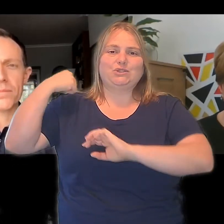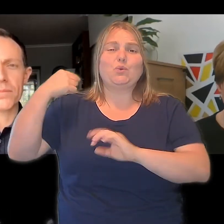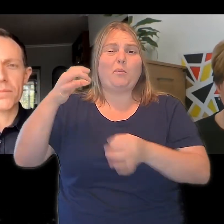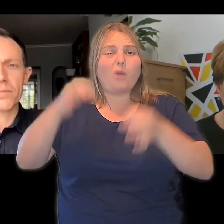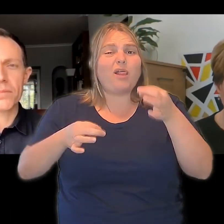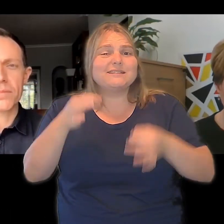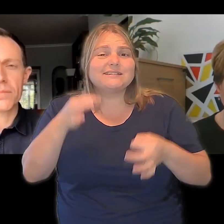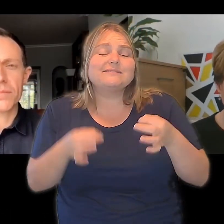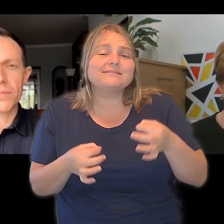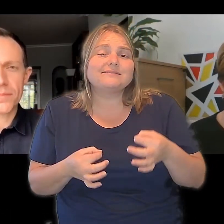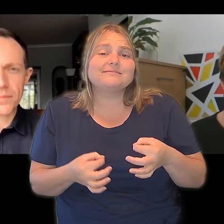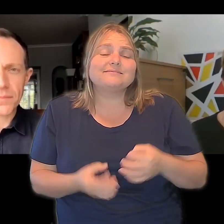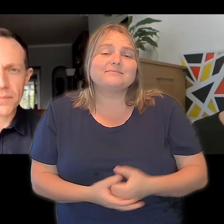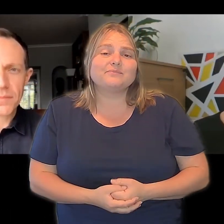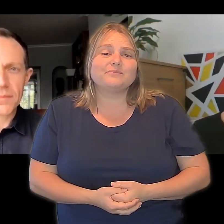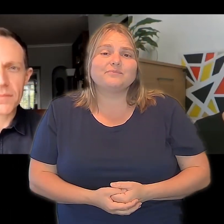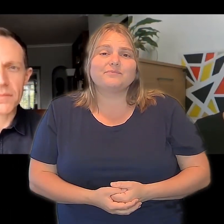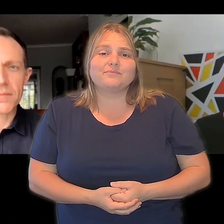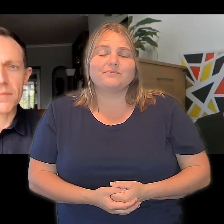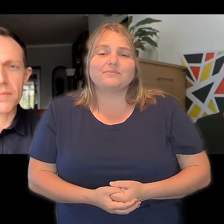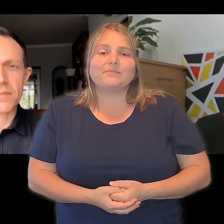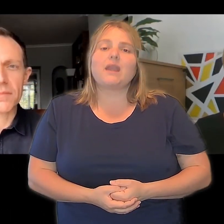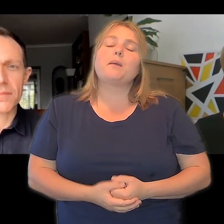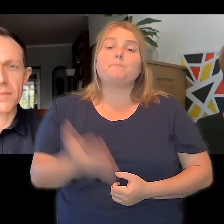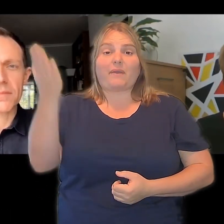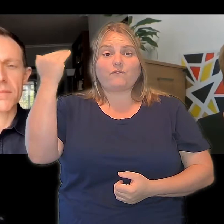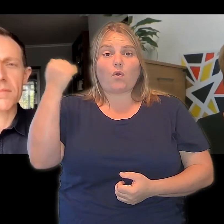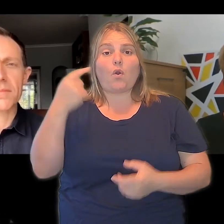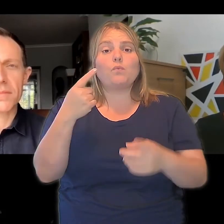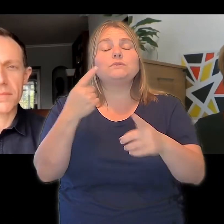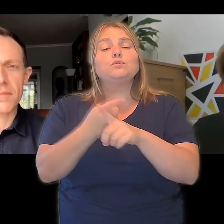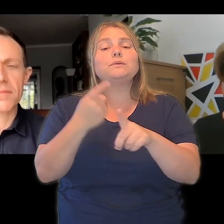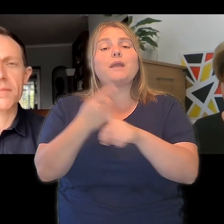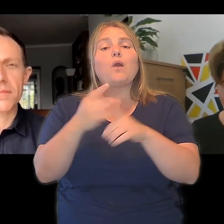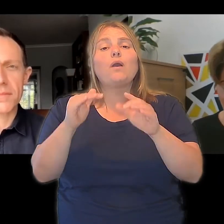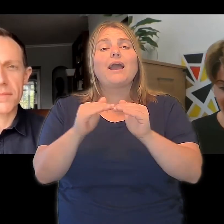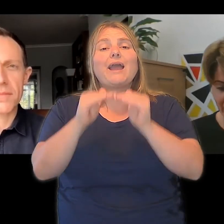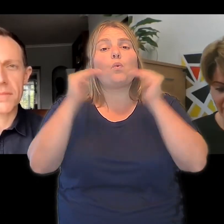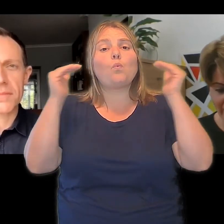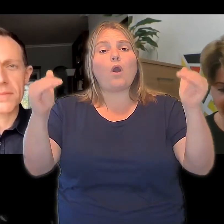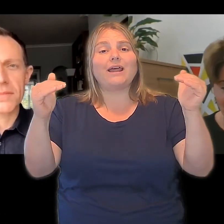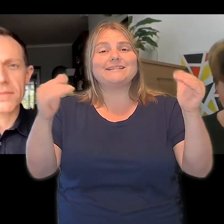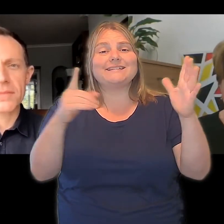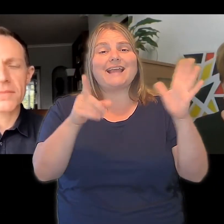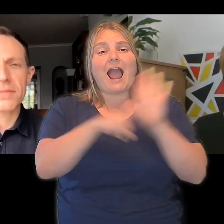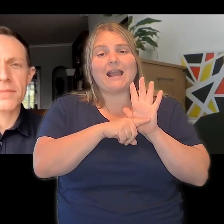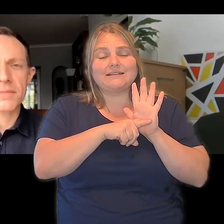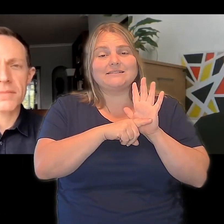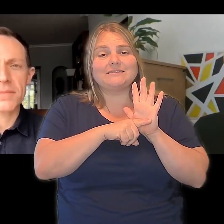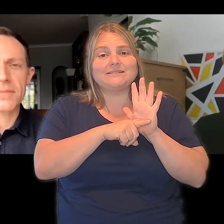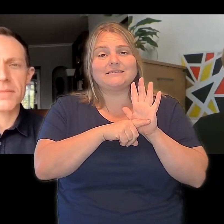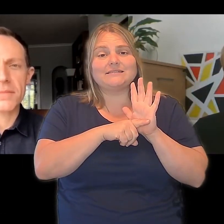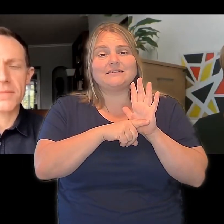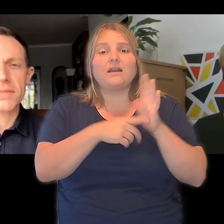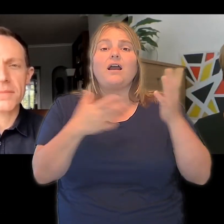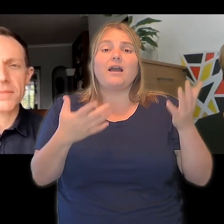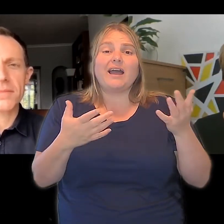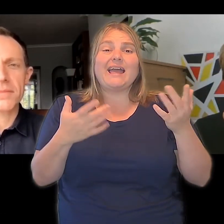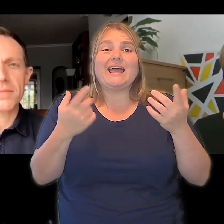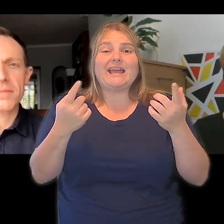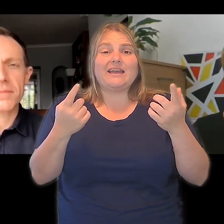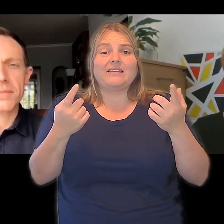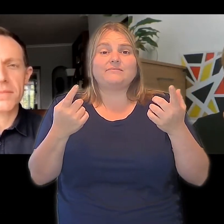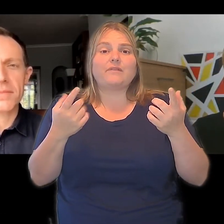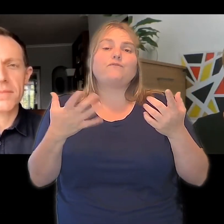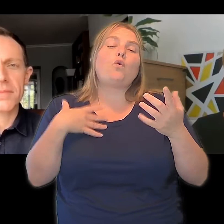We were talking just before, but issues around the Equality Act, around gay marriage, these are issues